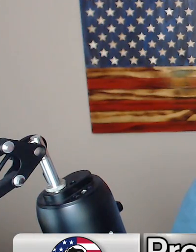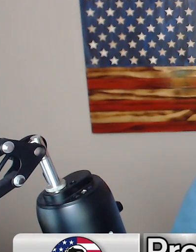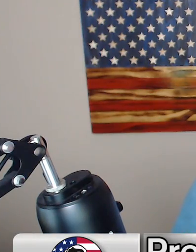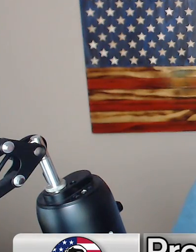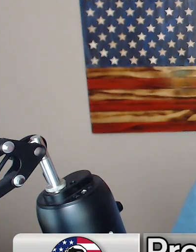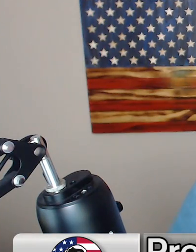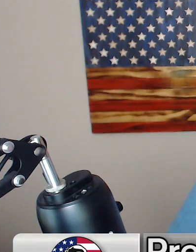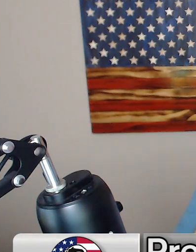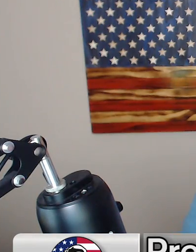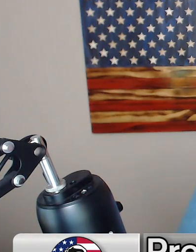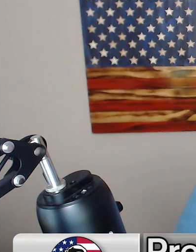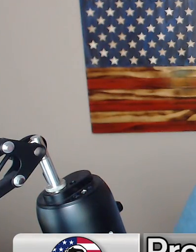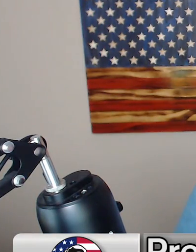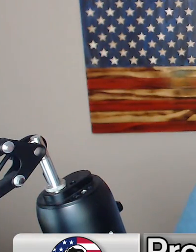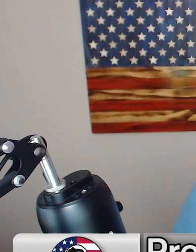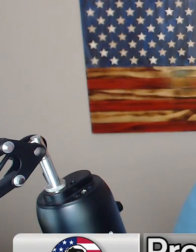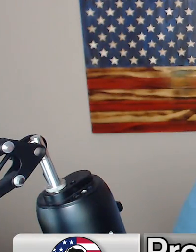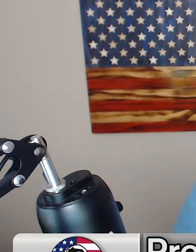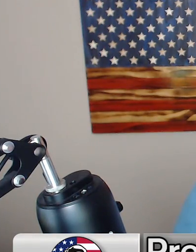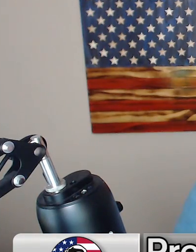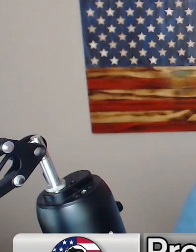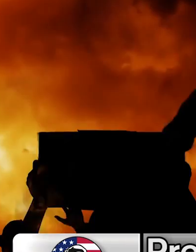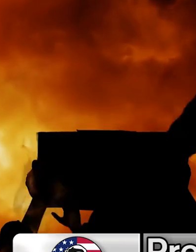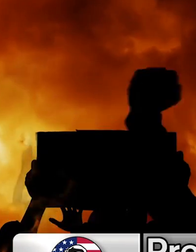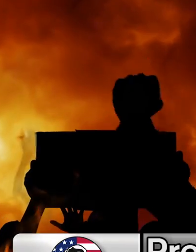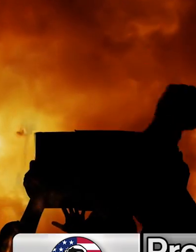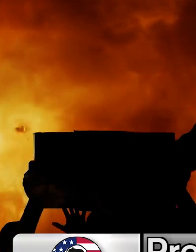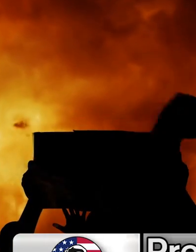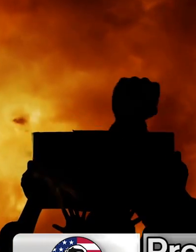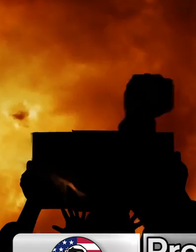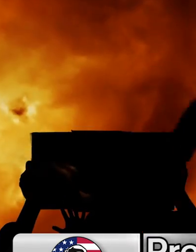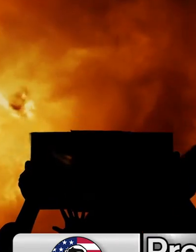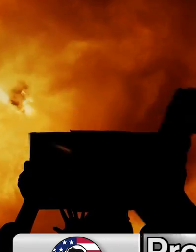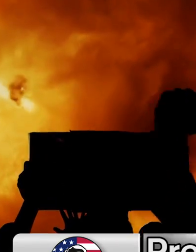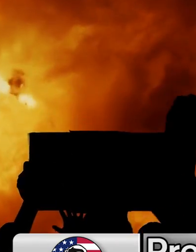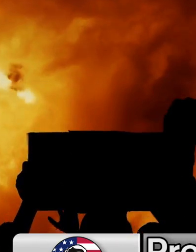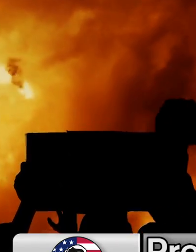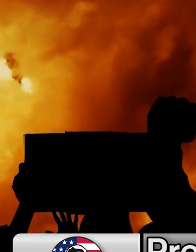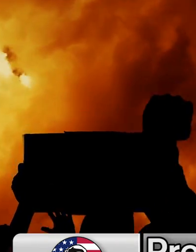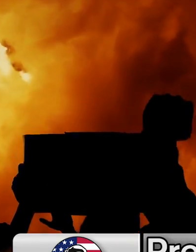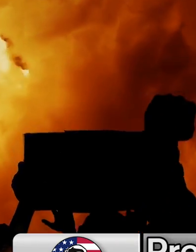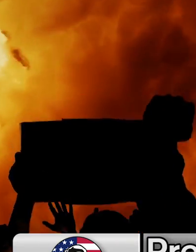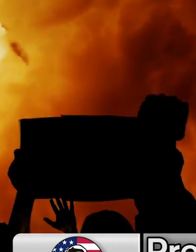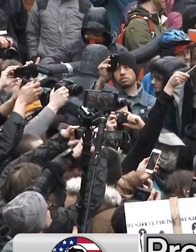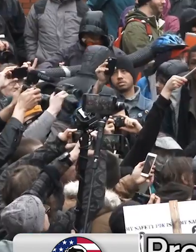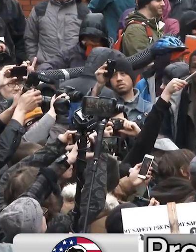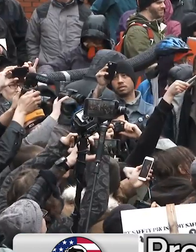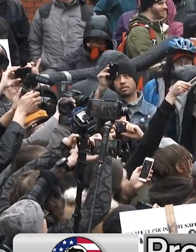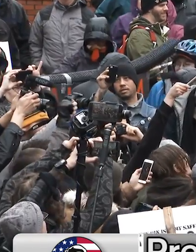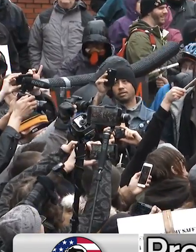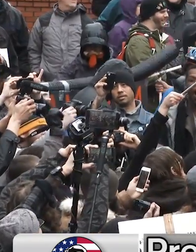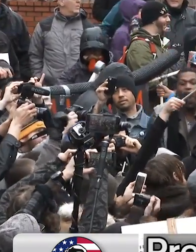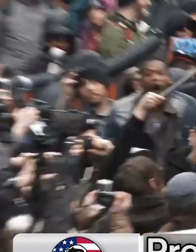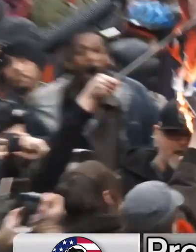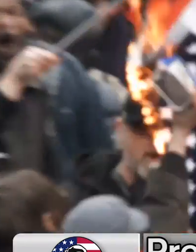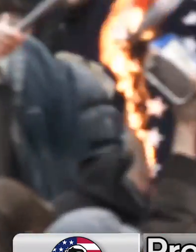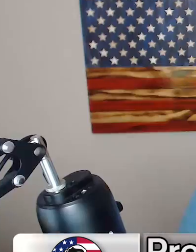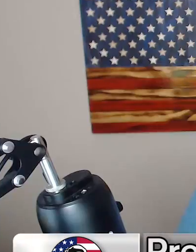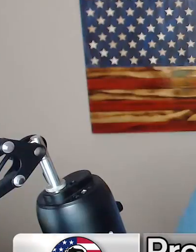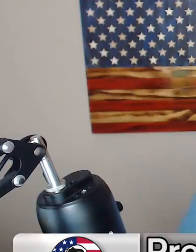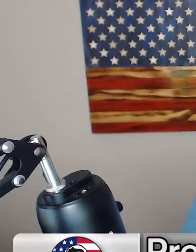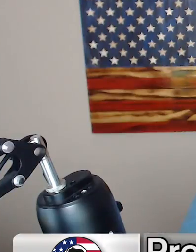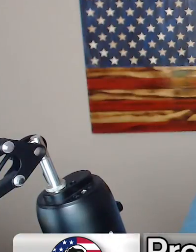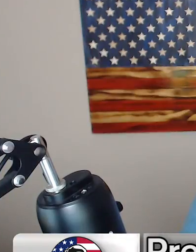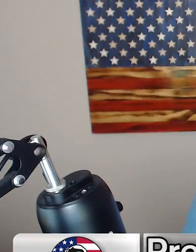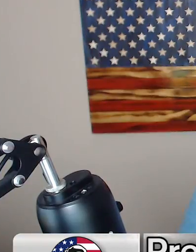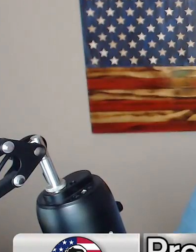on in our country right now, there's plenty to be concerned about. Social unrest is making life very uncomfortable and it could quickly get worse.